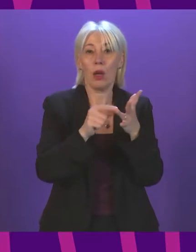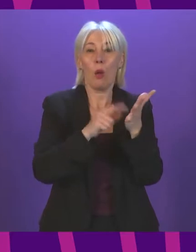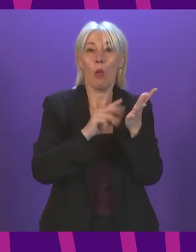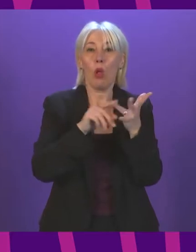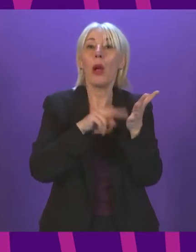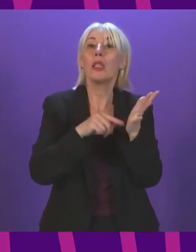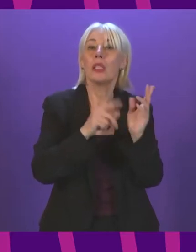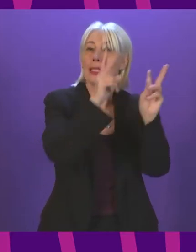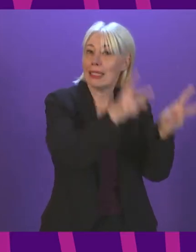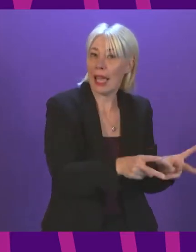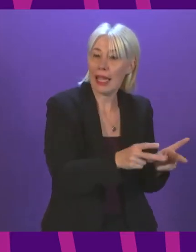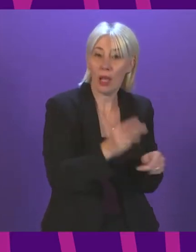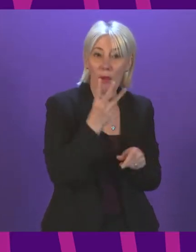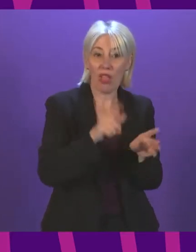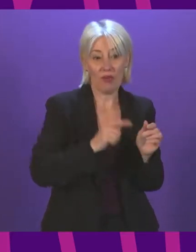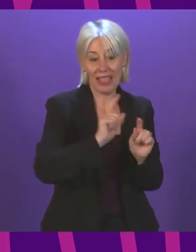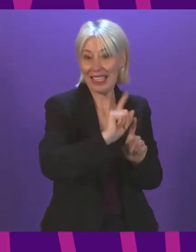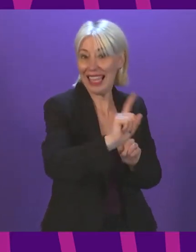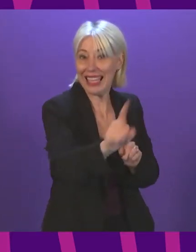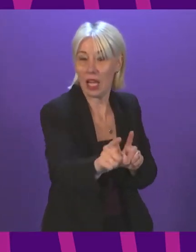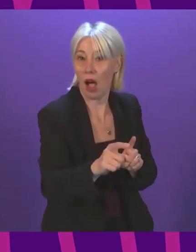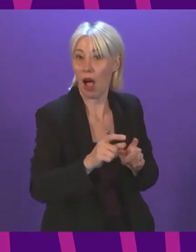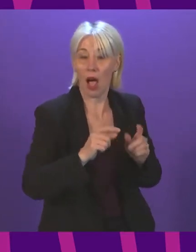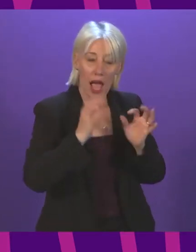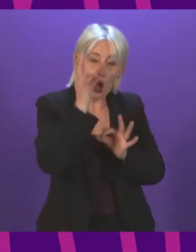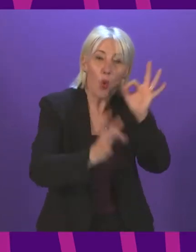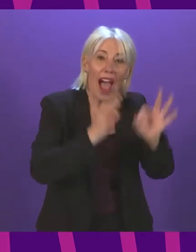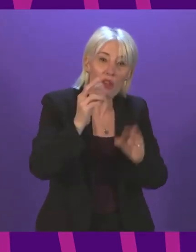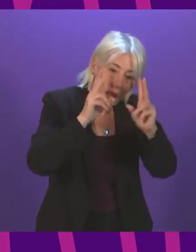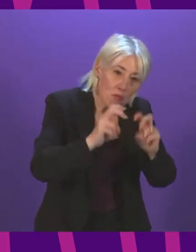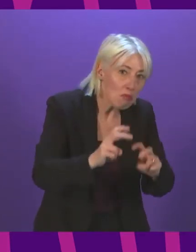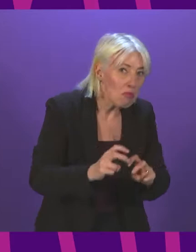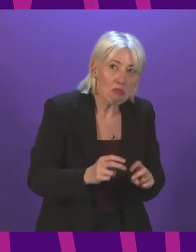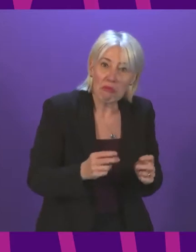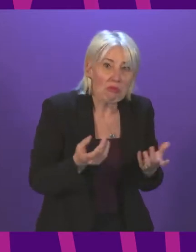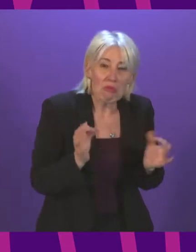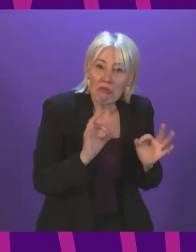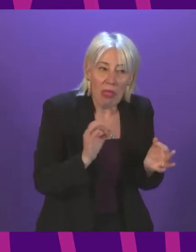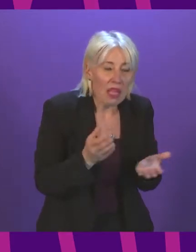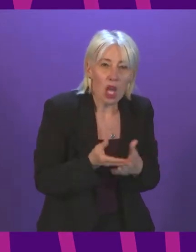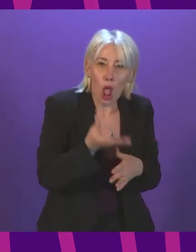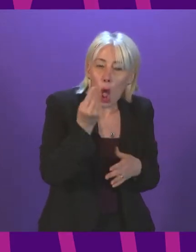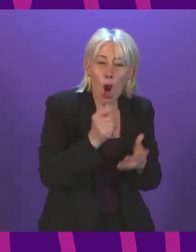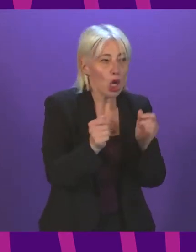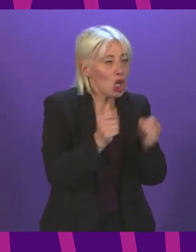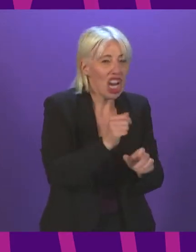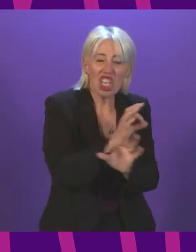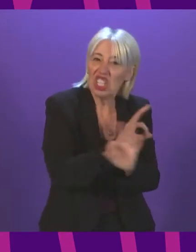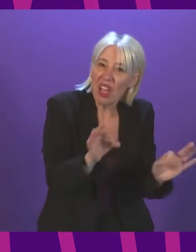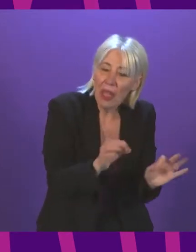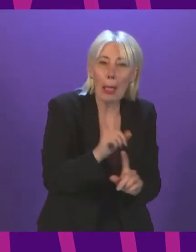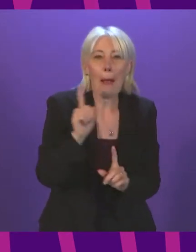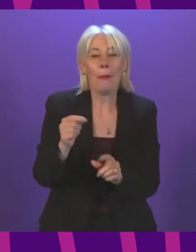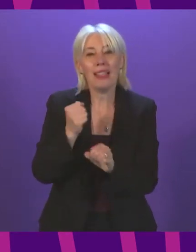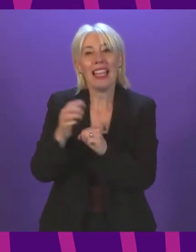three years on, the fatal accident inquiries into their deaths are still outstanding. Lessons are still to be learned. Yet the research from Glasgow University